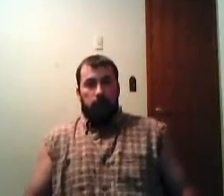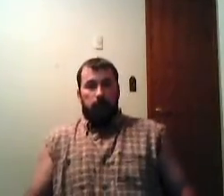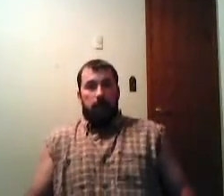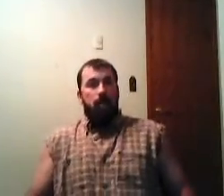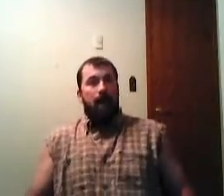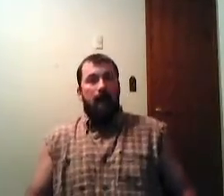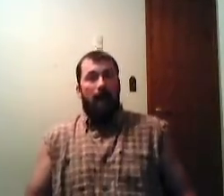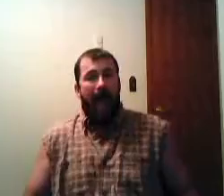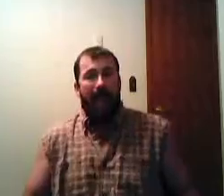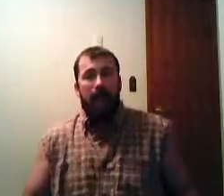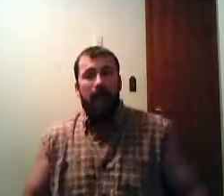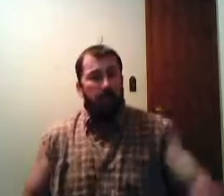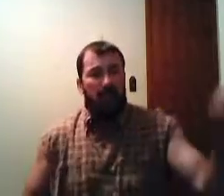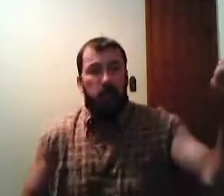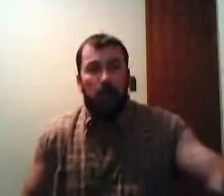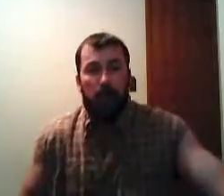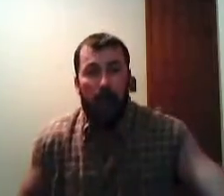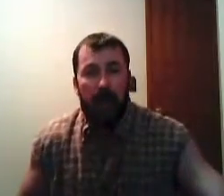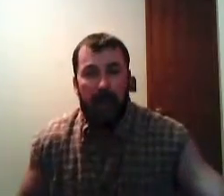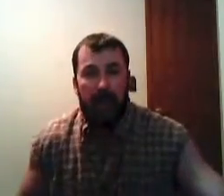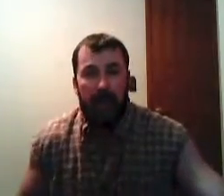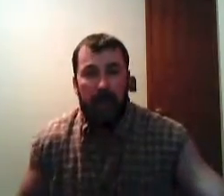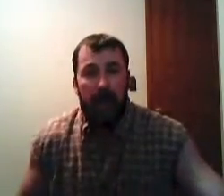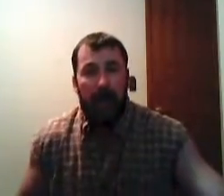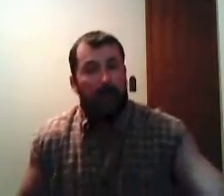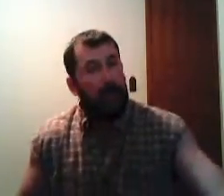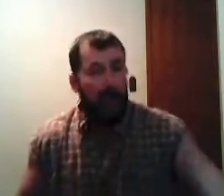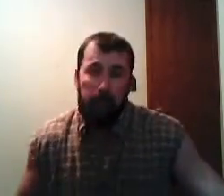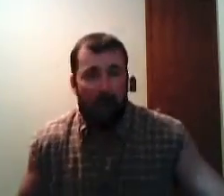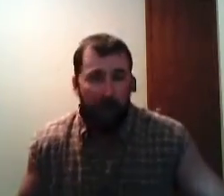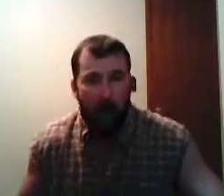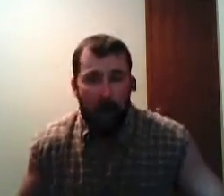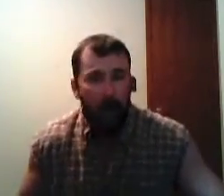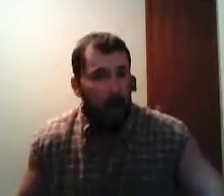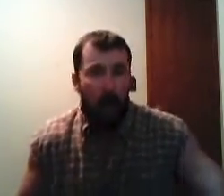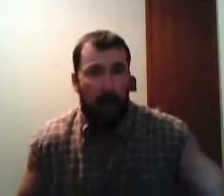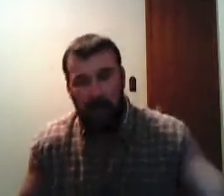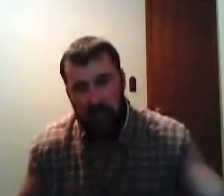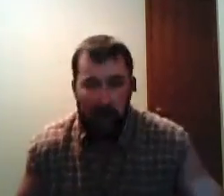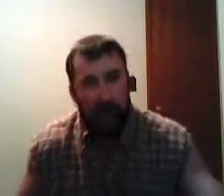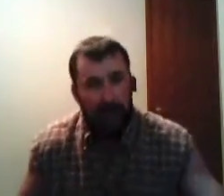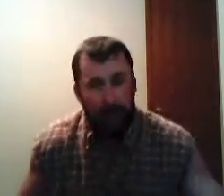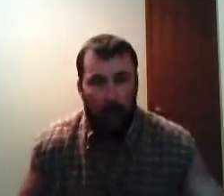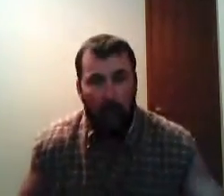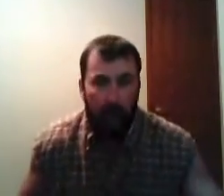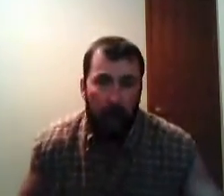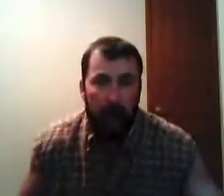now you may not like it but it's what God said and if God be for me who can stand against me glory to God